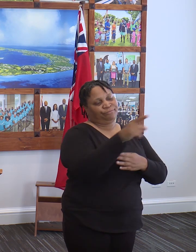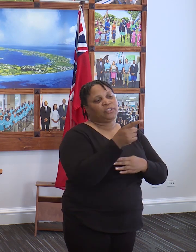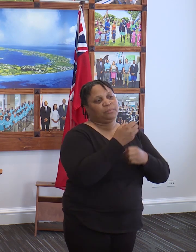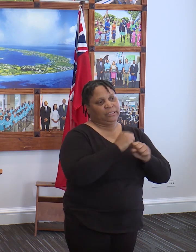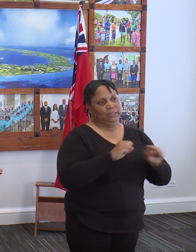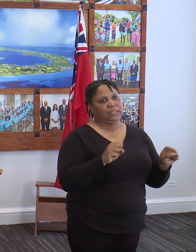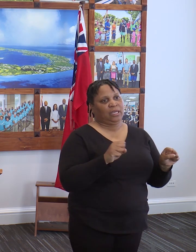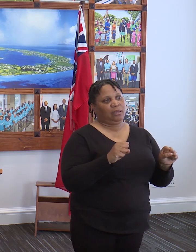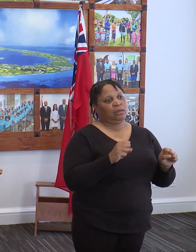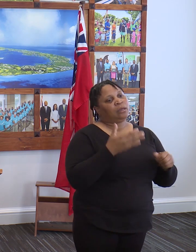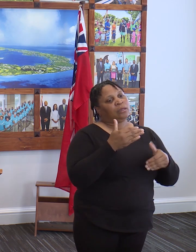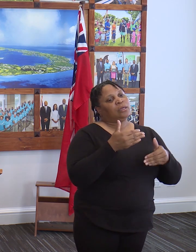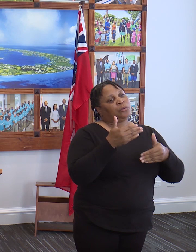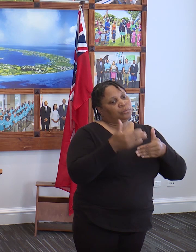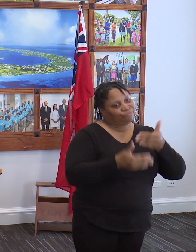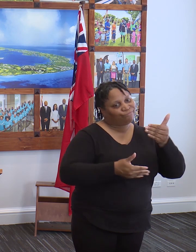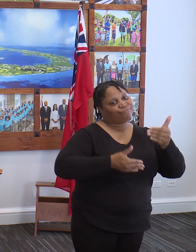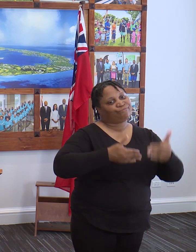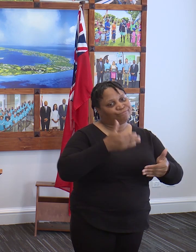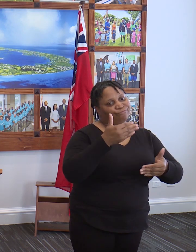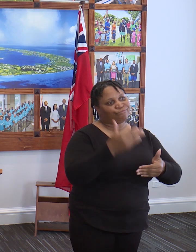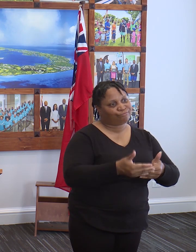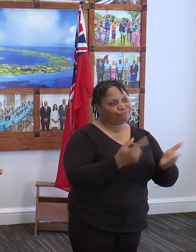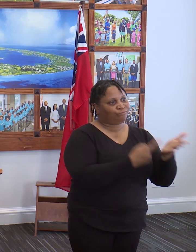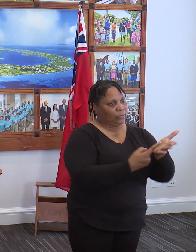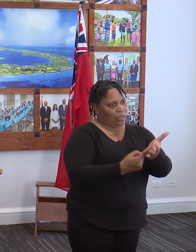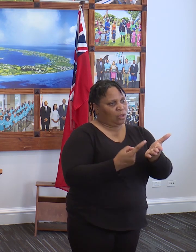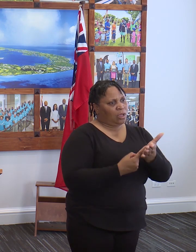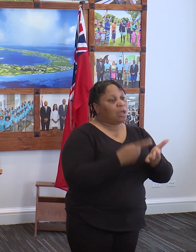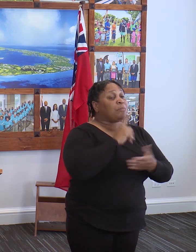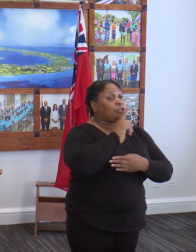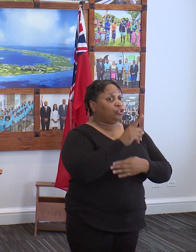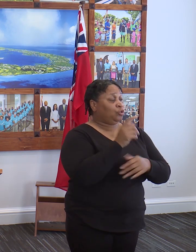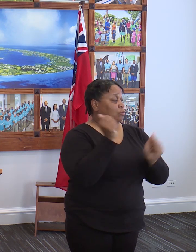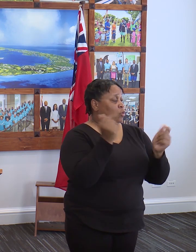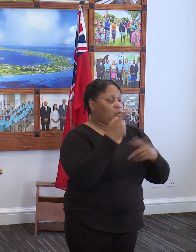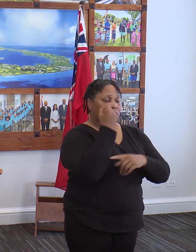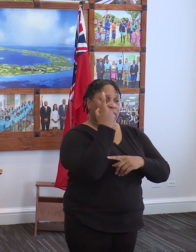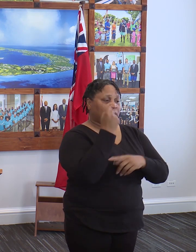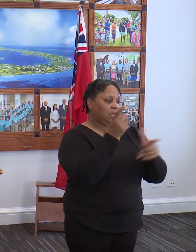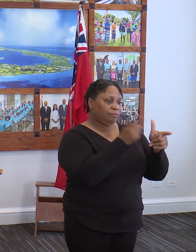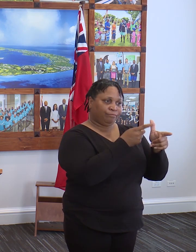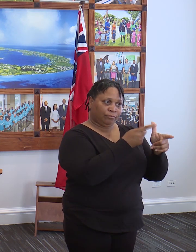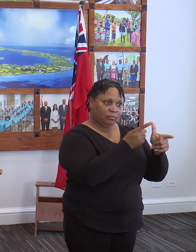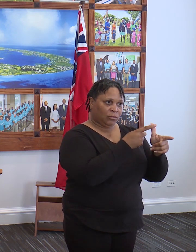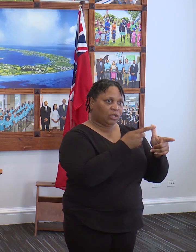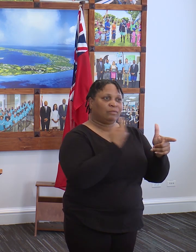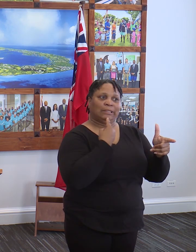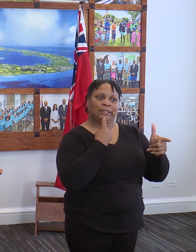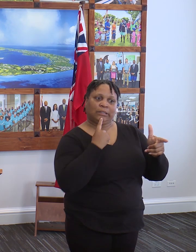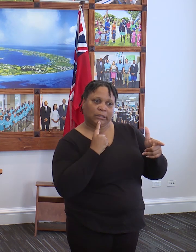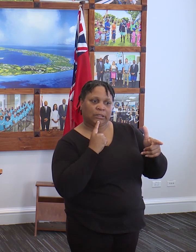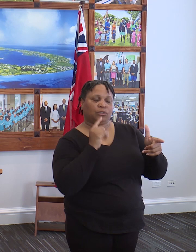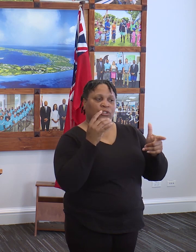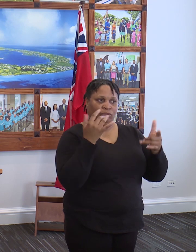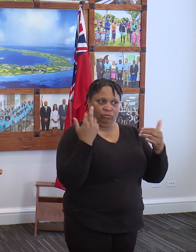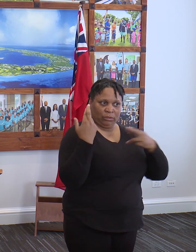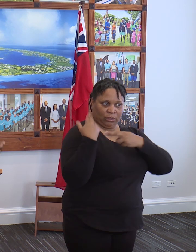These are ongoing talks. We want to make sure that everybody understands, number one, we are taking this seriously. We will continue to